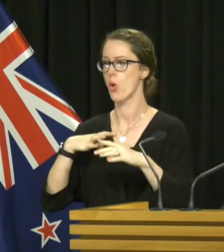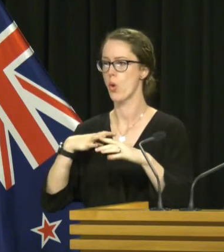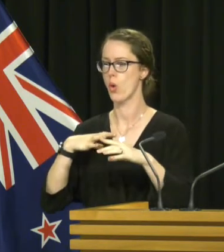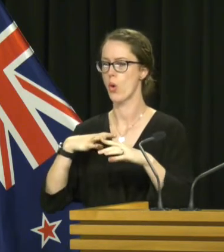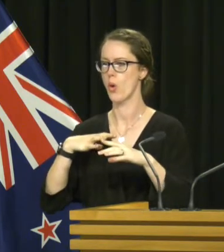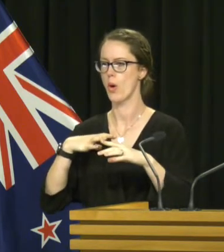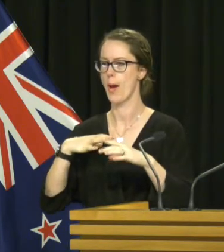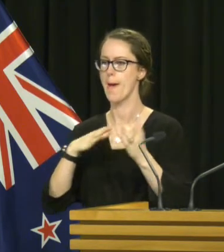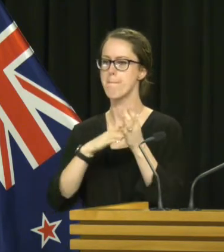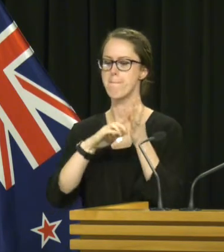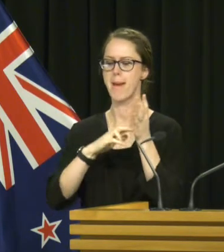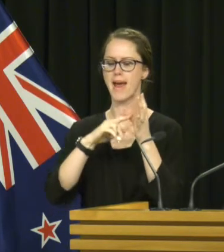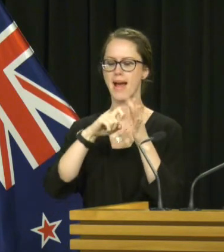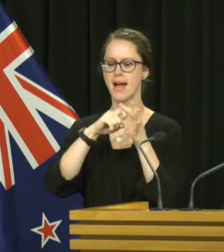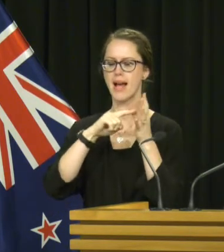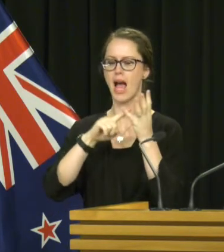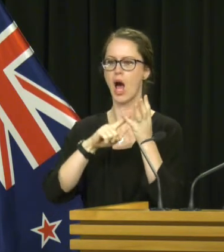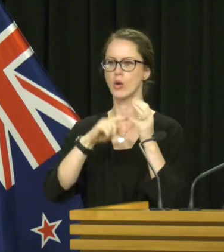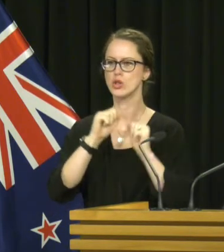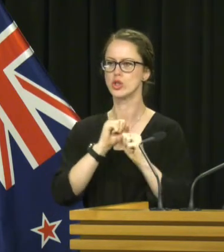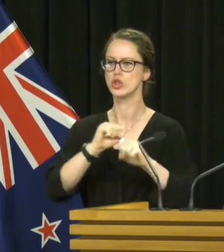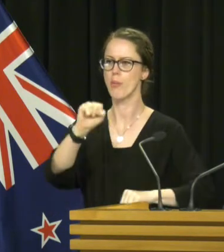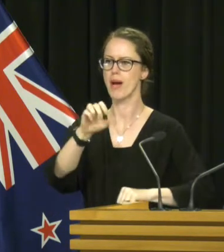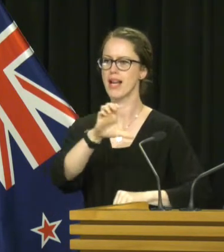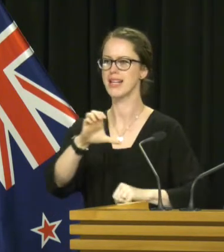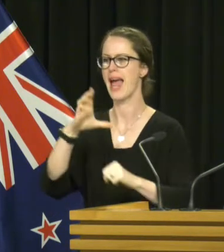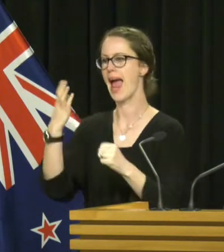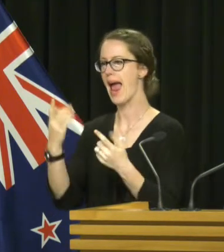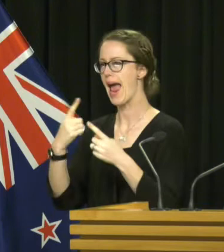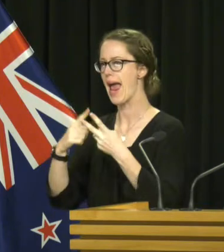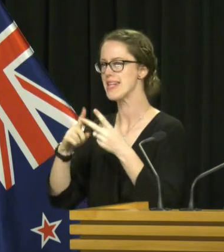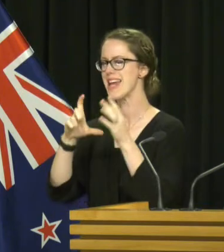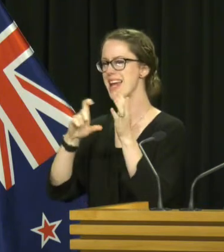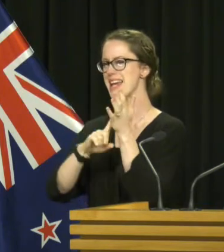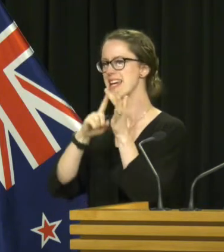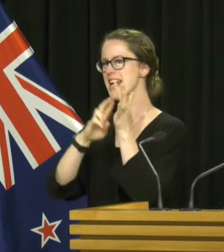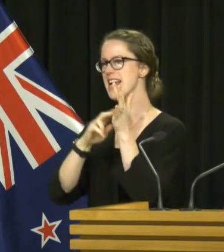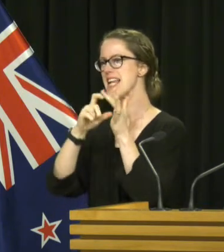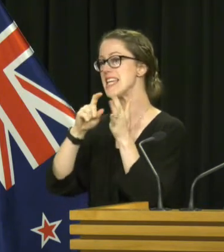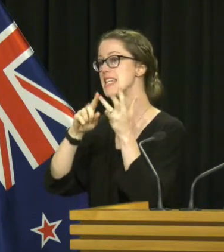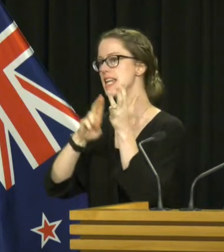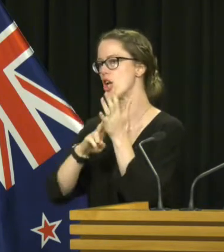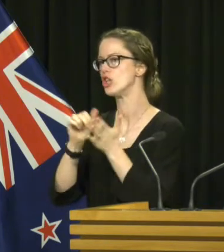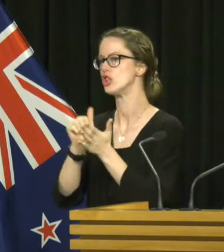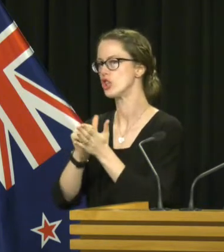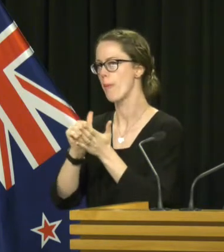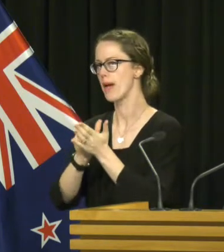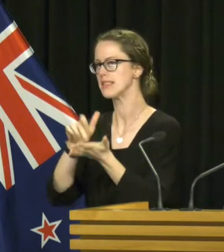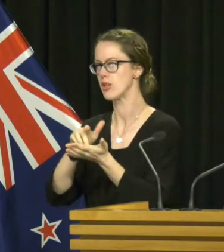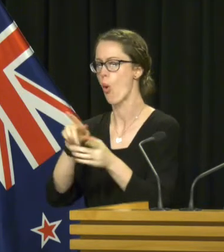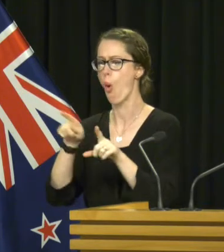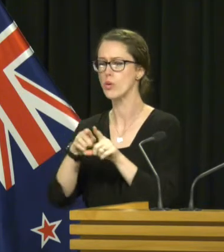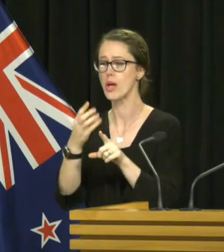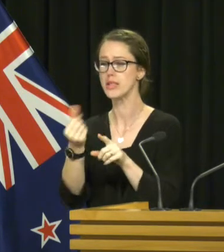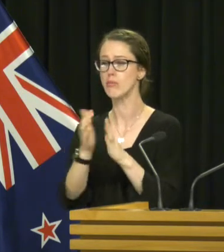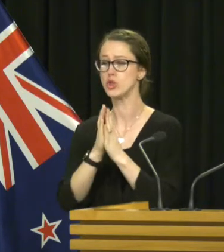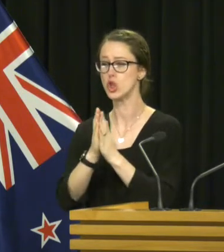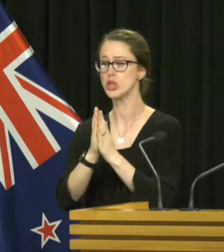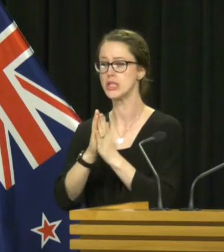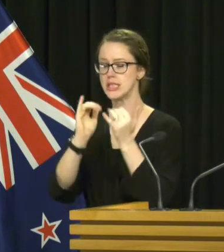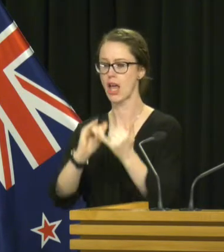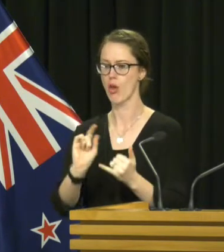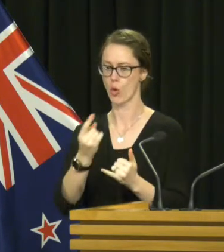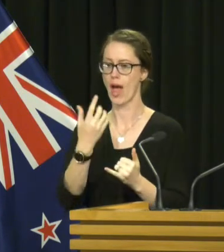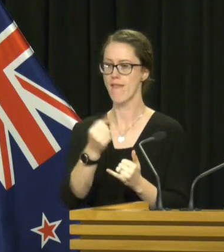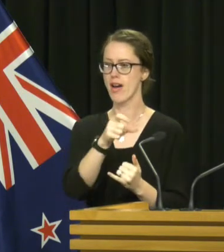Monaco Super Clinic and the Tendon Shopping Centre. And we've even for instance made use of churches in South Auckland to try